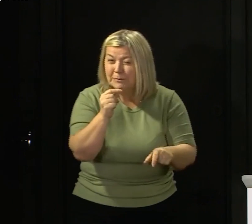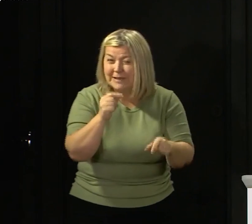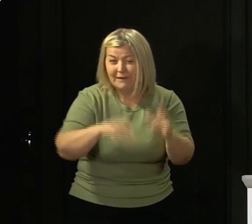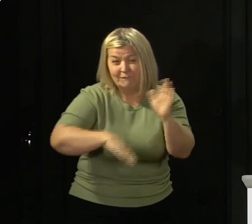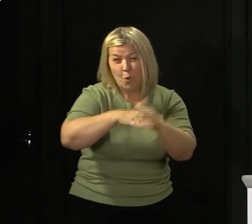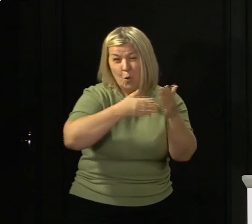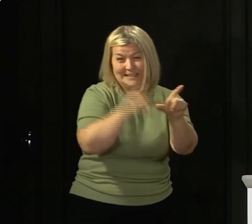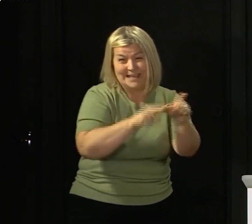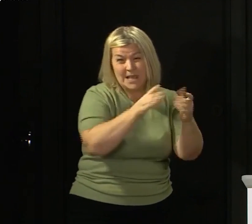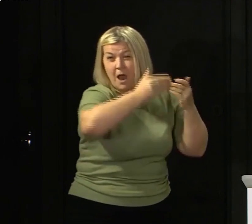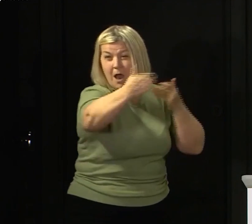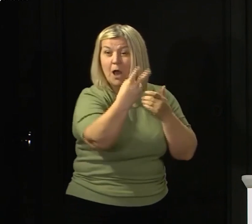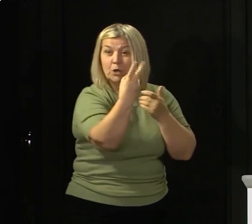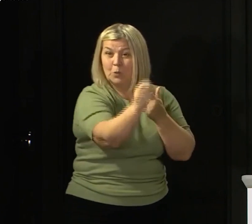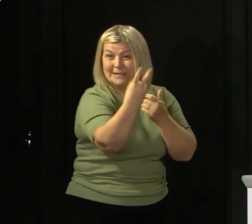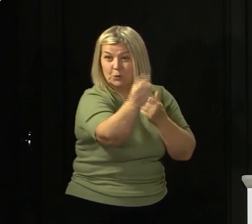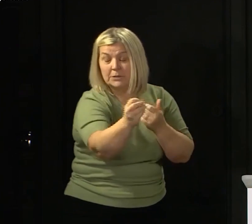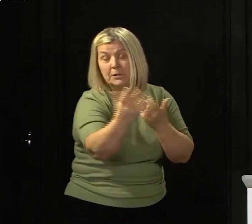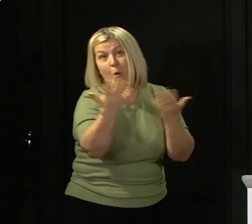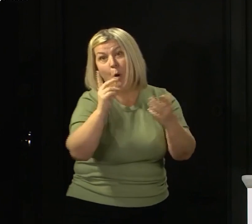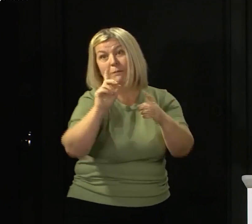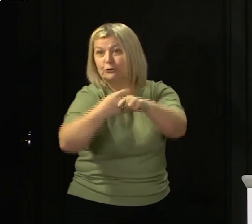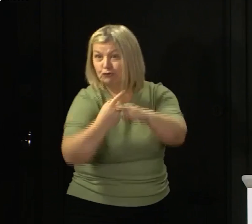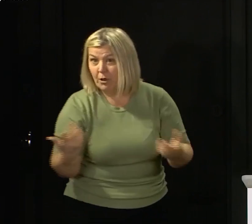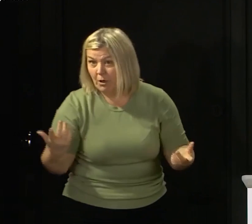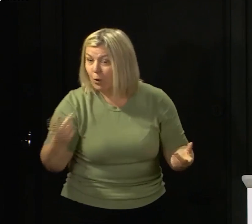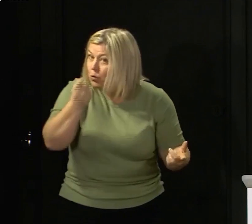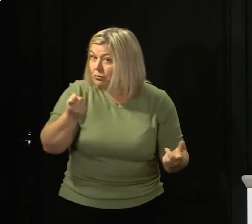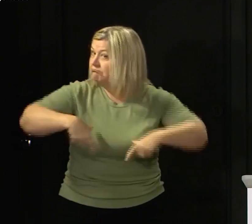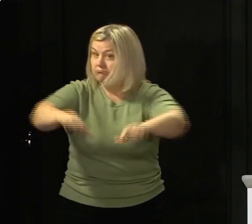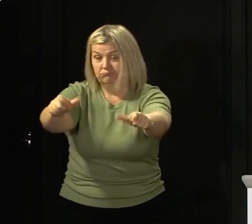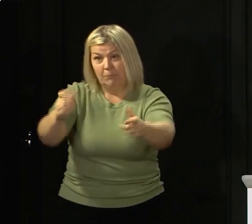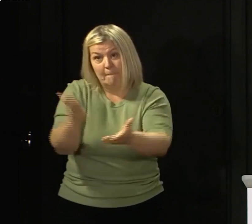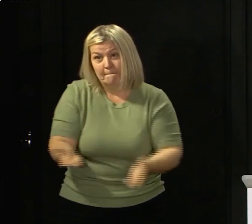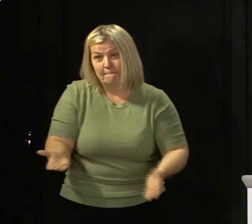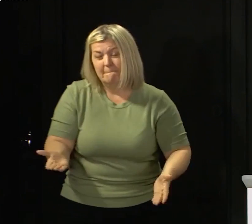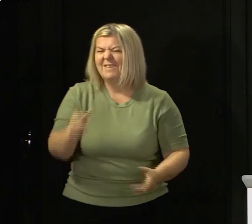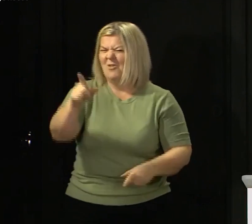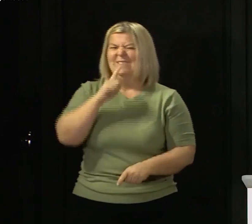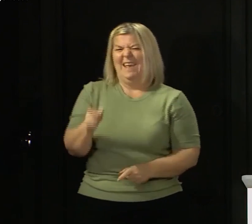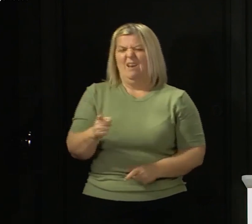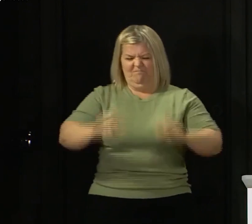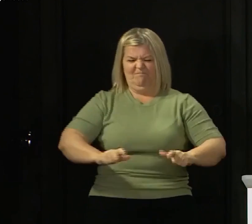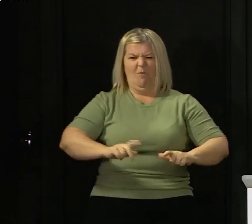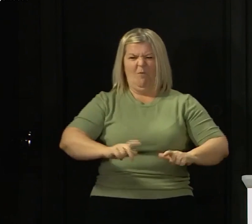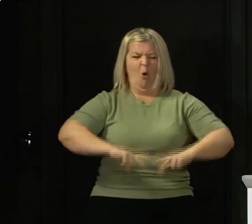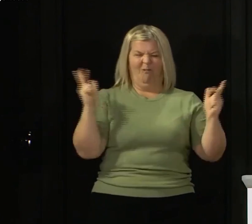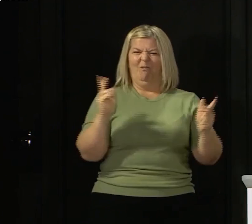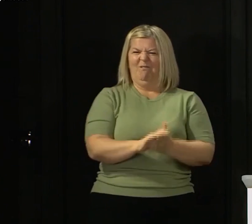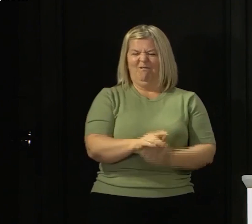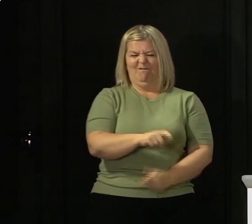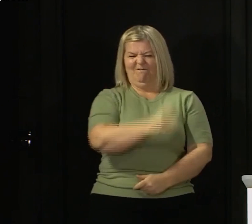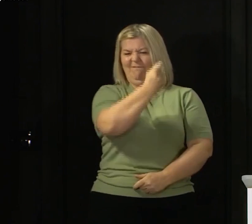beyond and that's why talk of lifting the lockdown as if it's a flick of a switch moment is misguided.